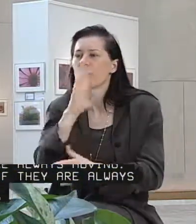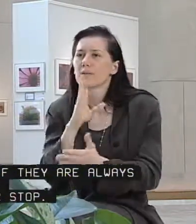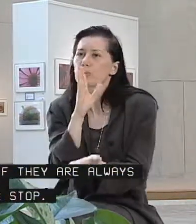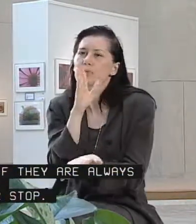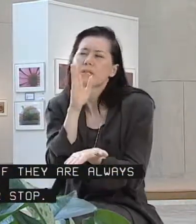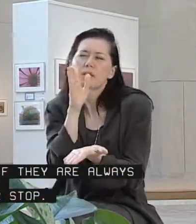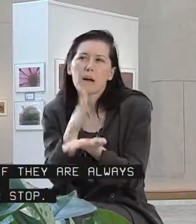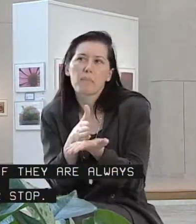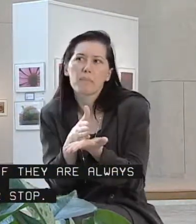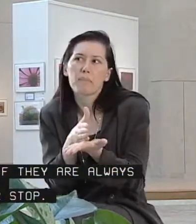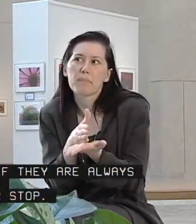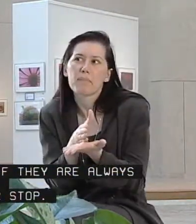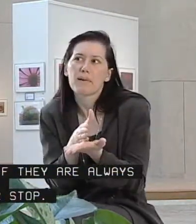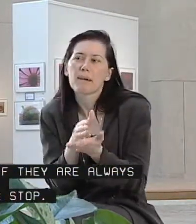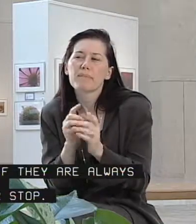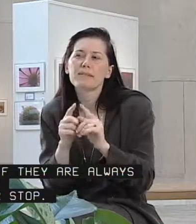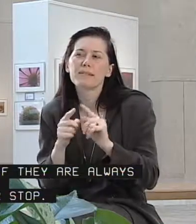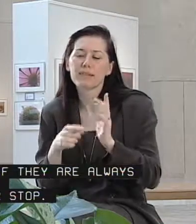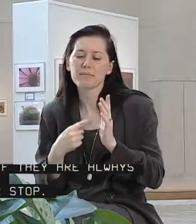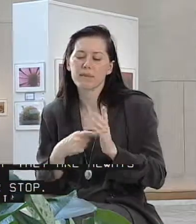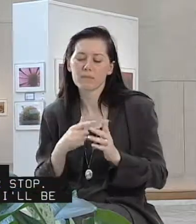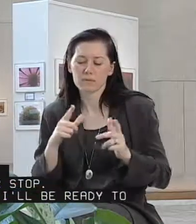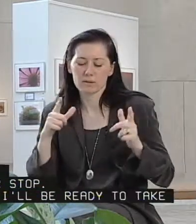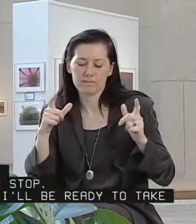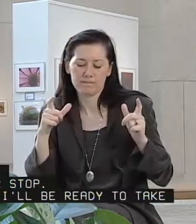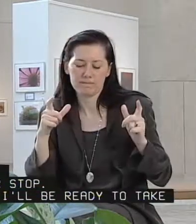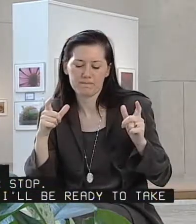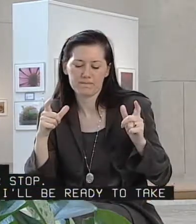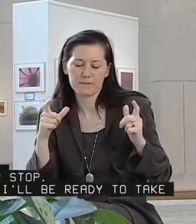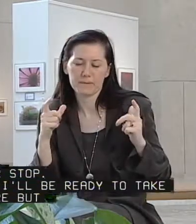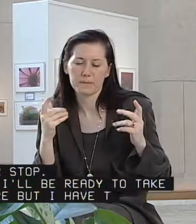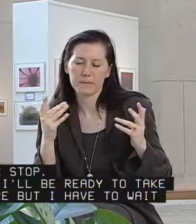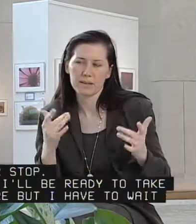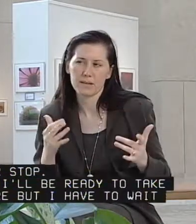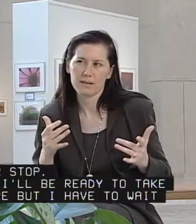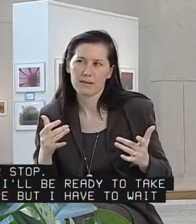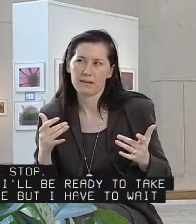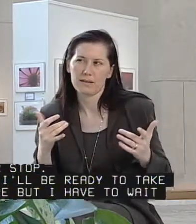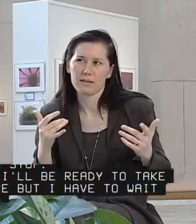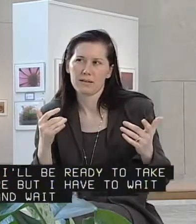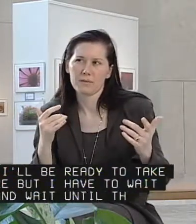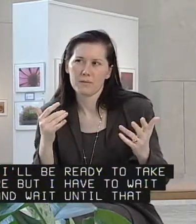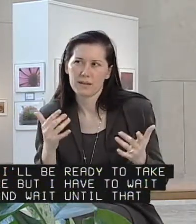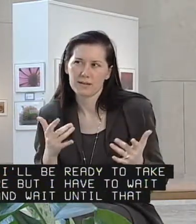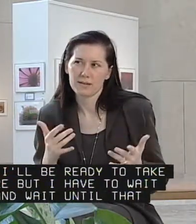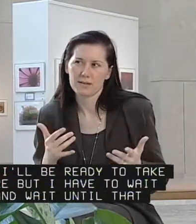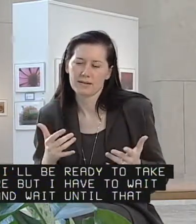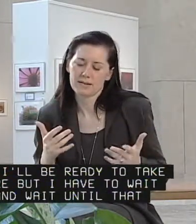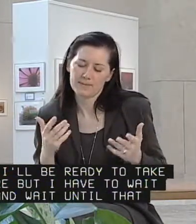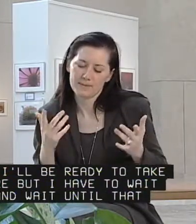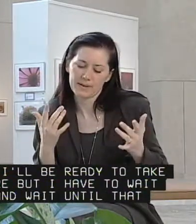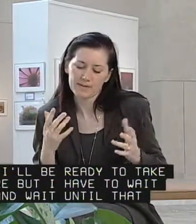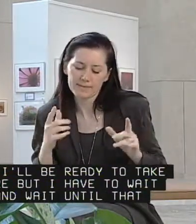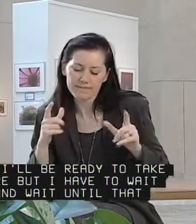never stop. Sometimes I'll be ready to take the picture, but I have to wait and wait and wait until that